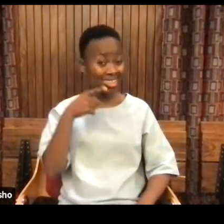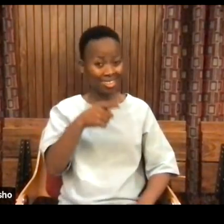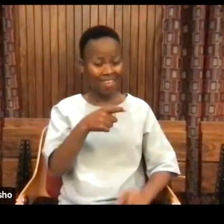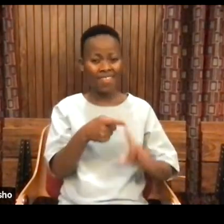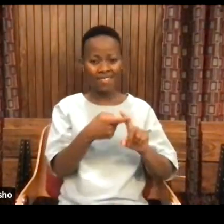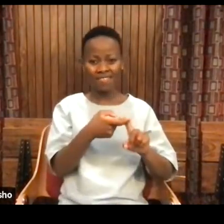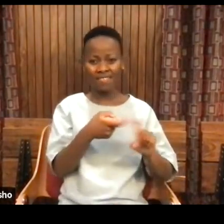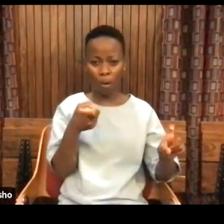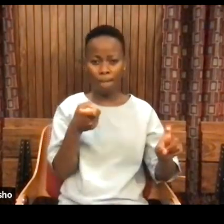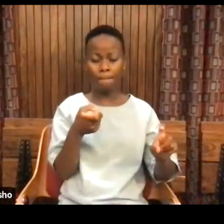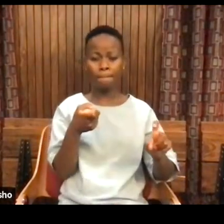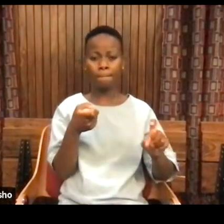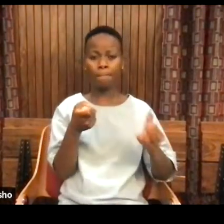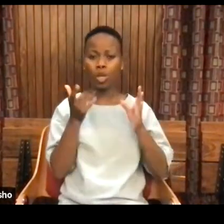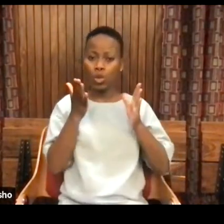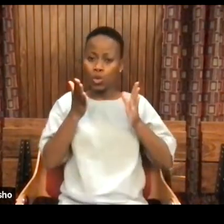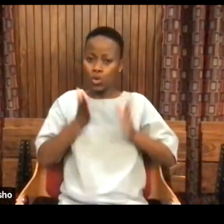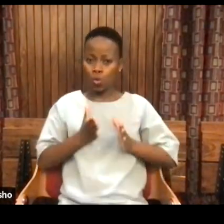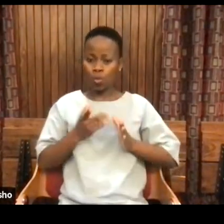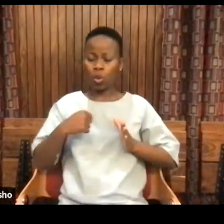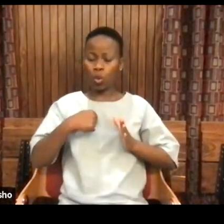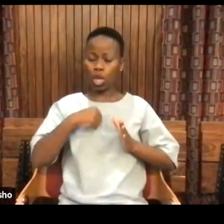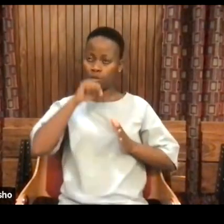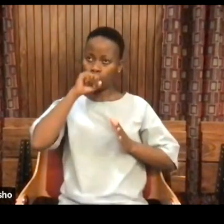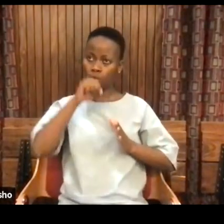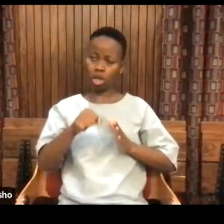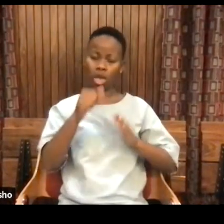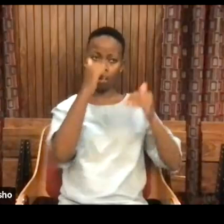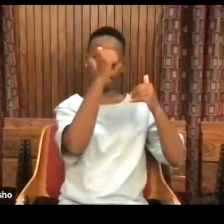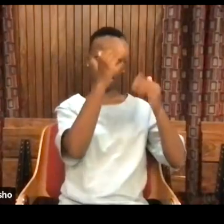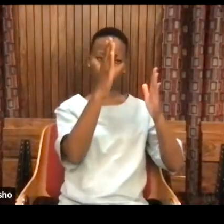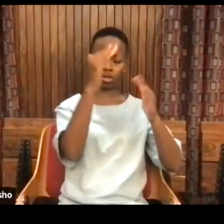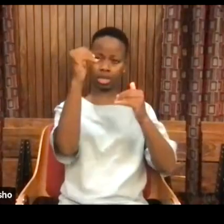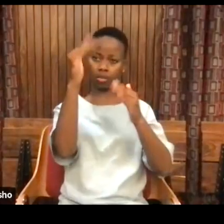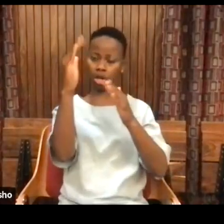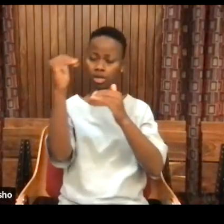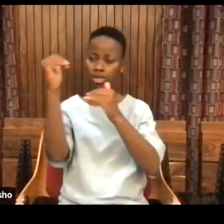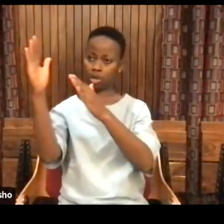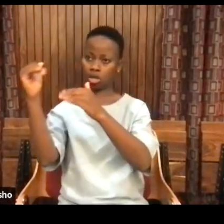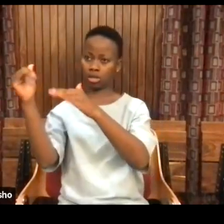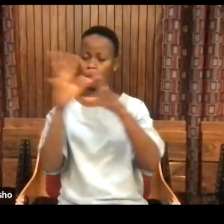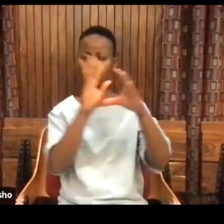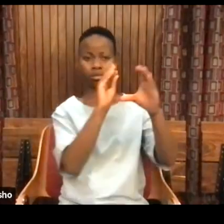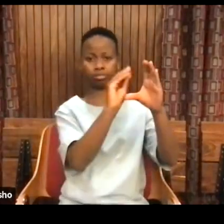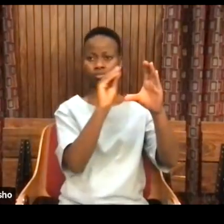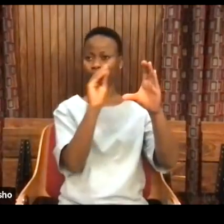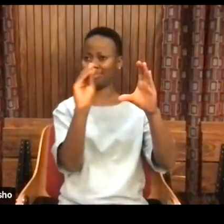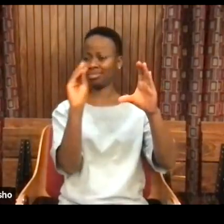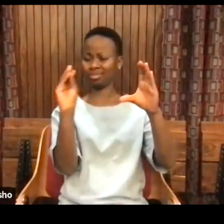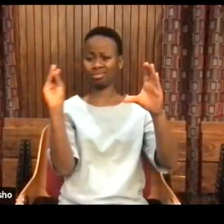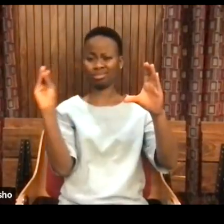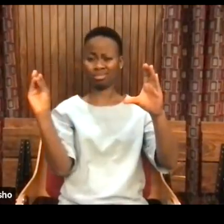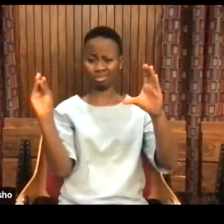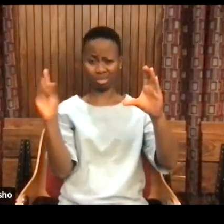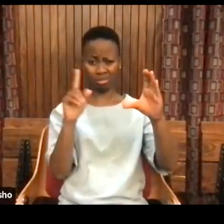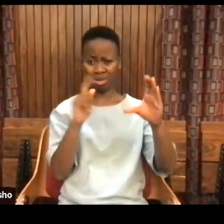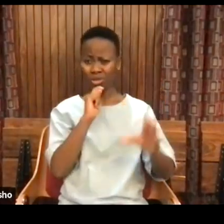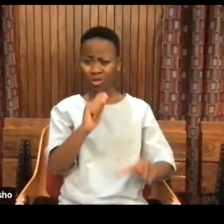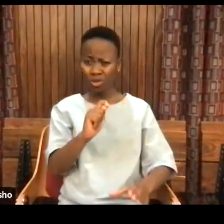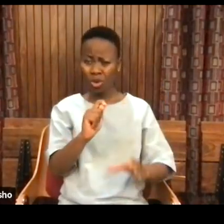propensity as human beings to put things into boxes, you know. And I think